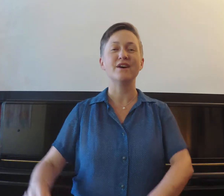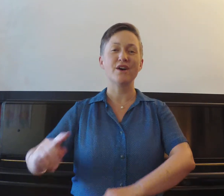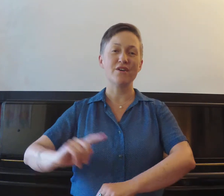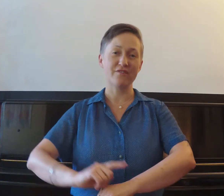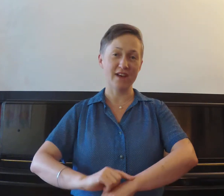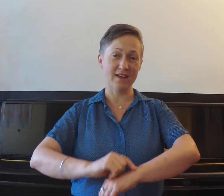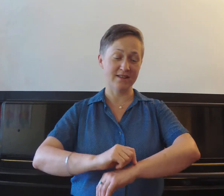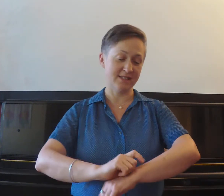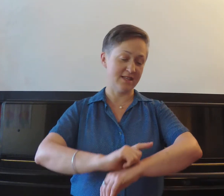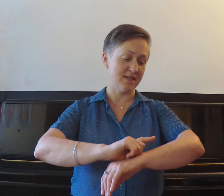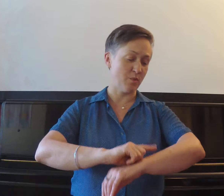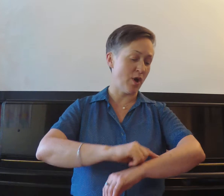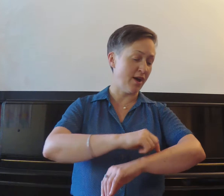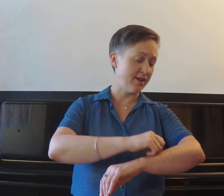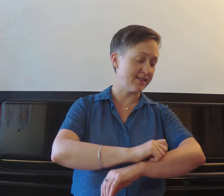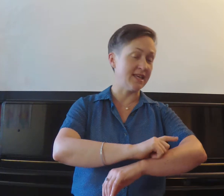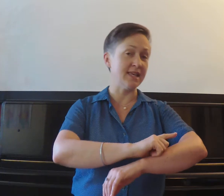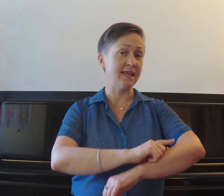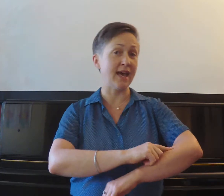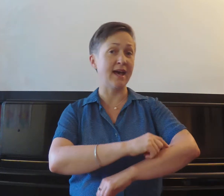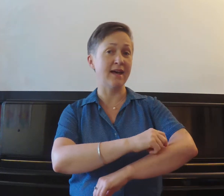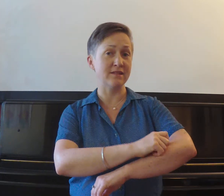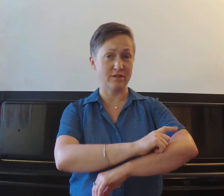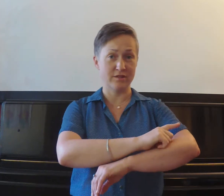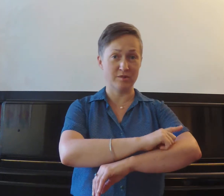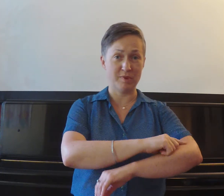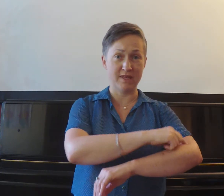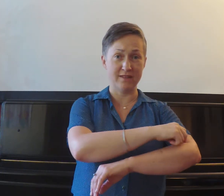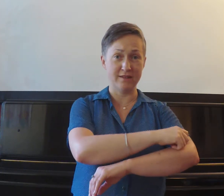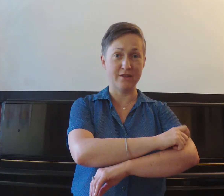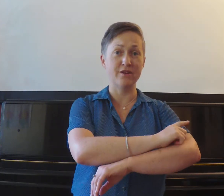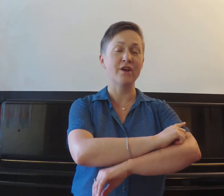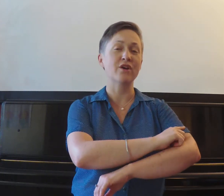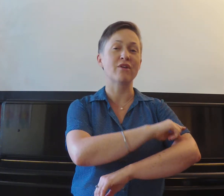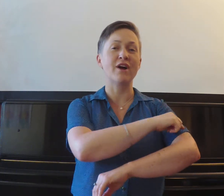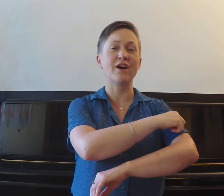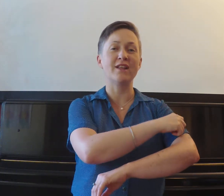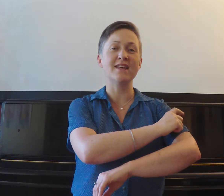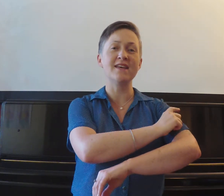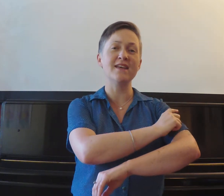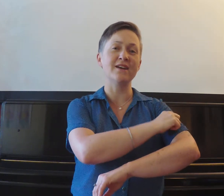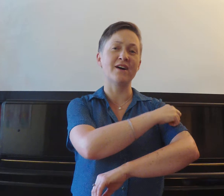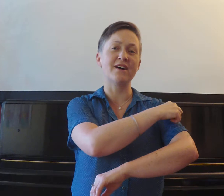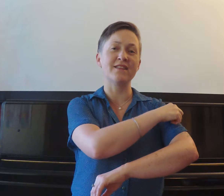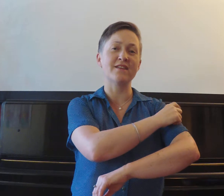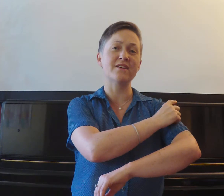Fuzzy Wuzzy Caterpillar crawling on the